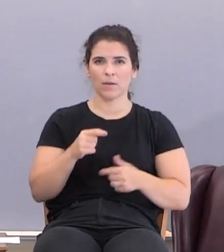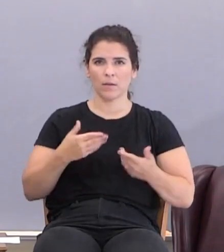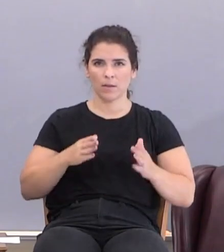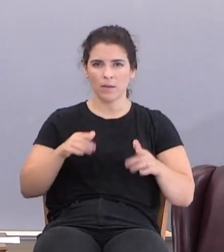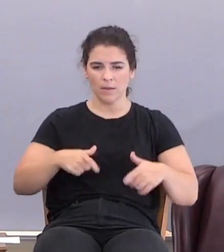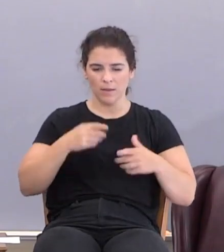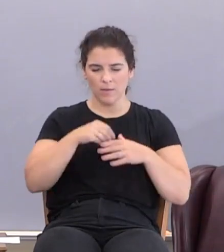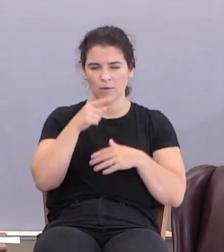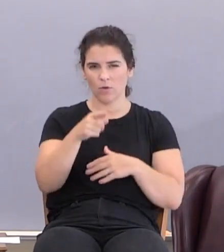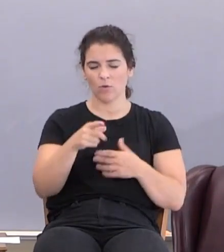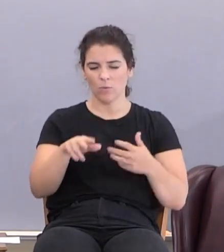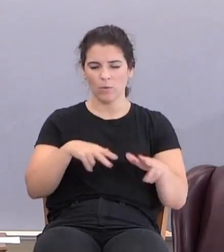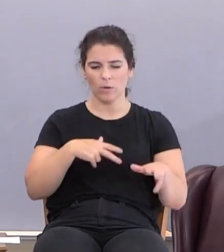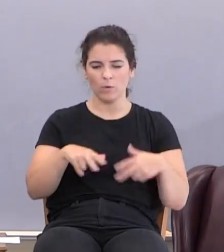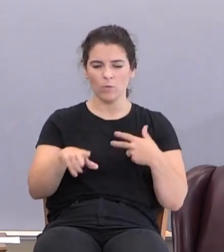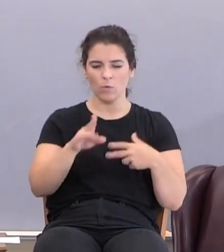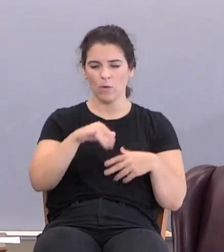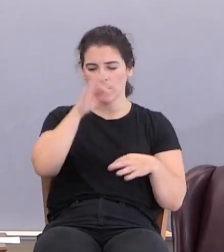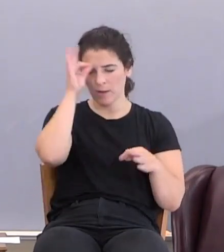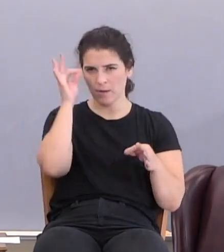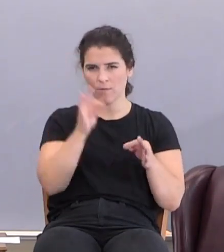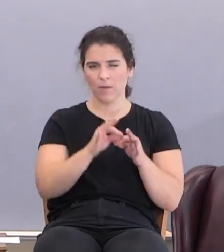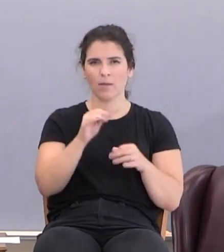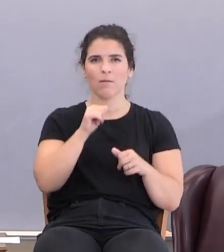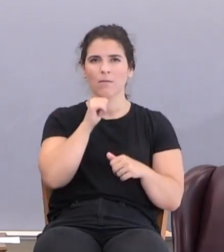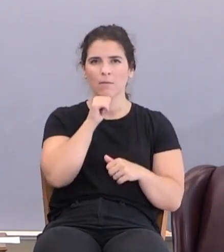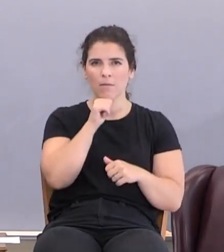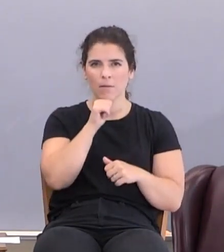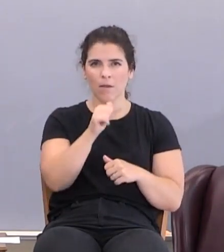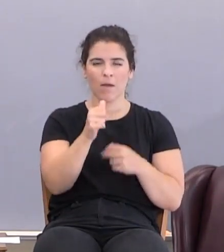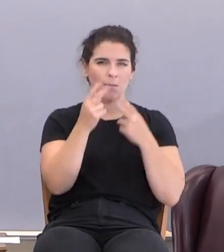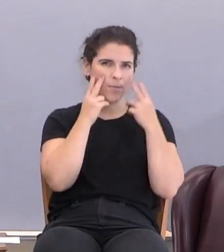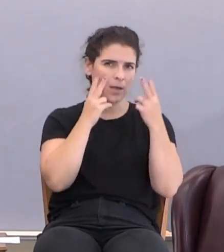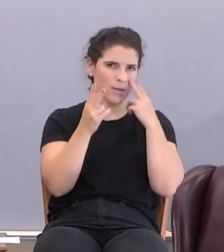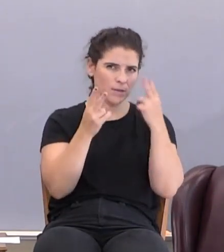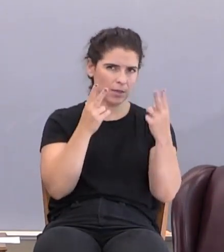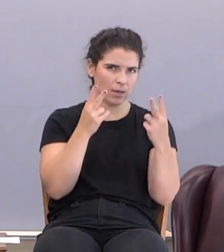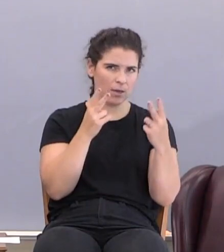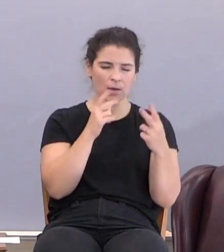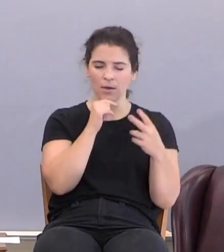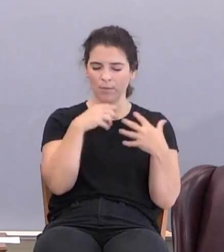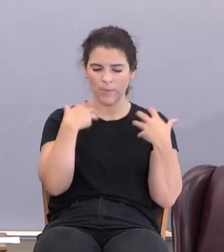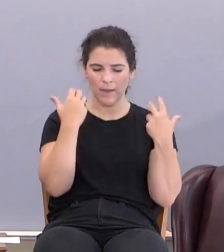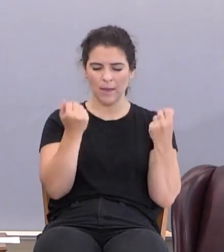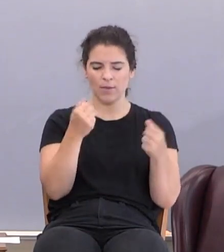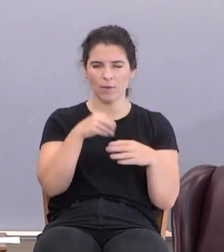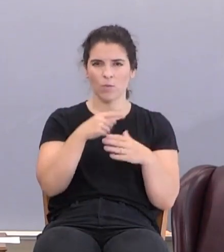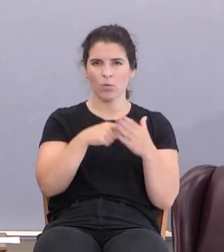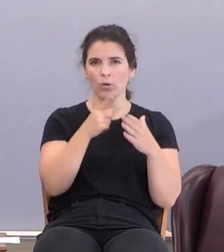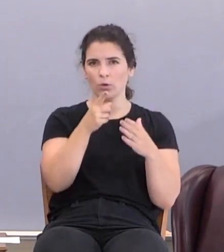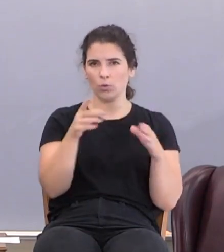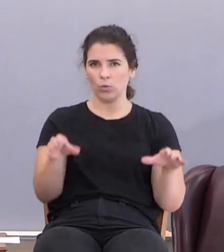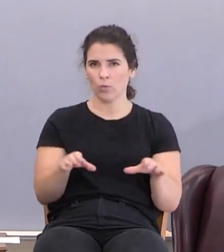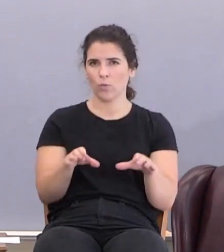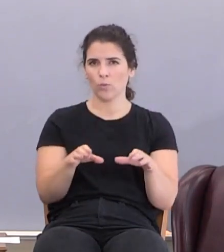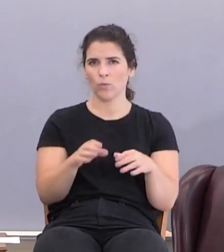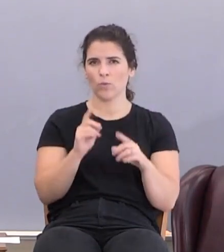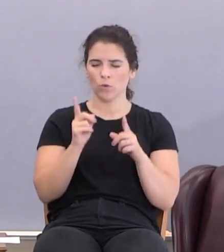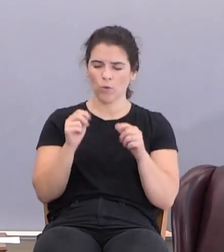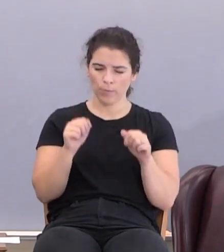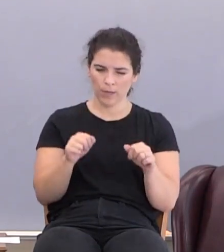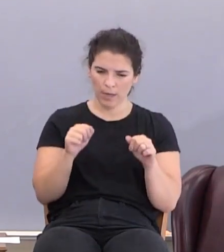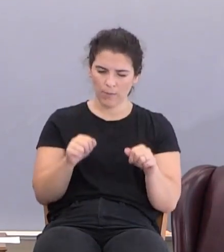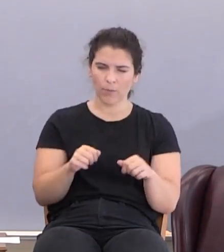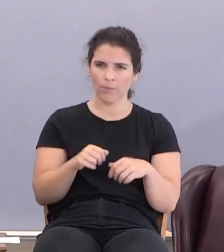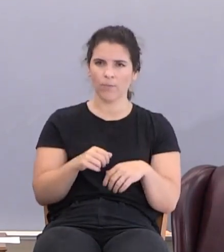you. You walk by faith, not by sight. You walk by faith, not by confidence in what you do. So go be able.